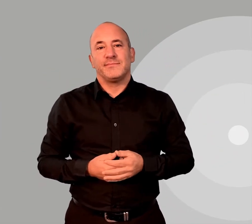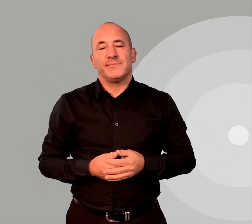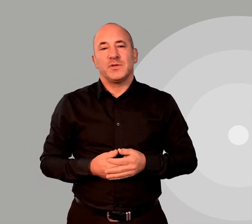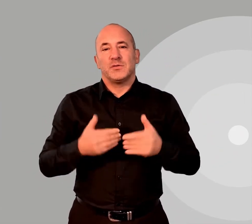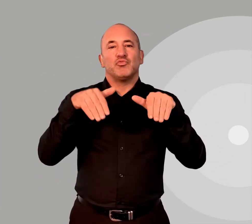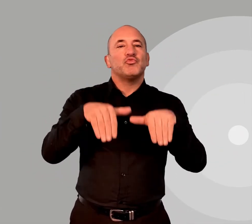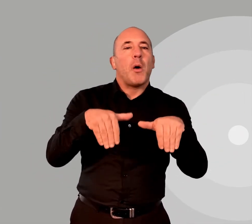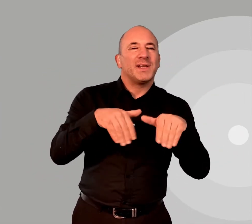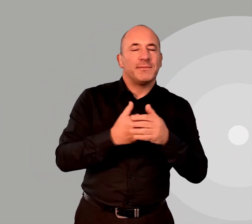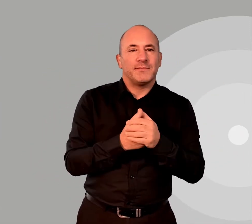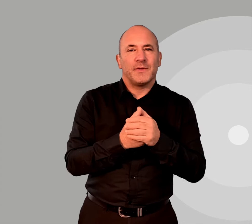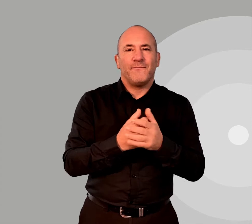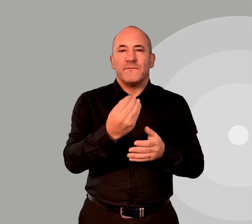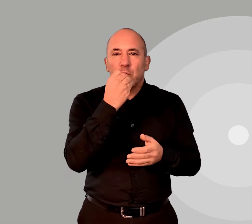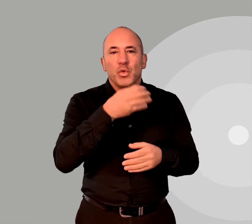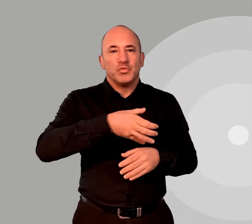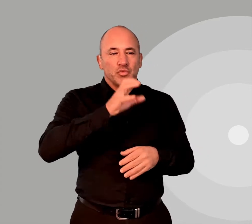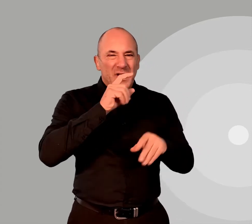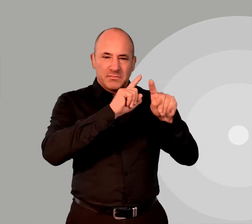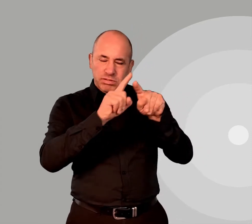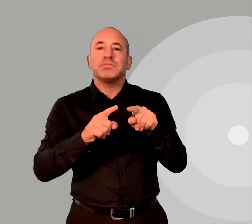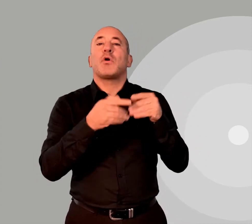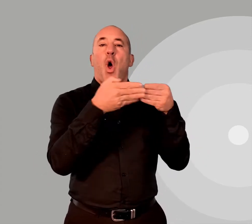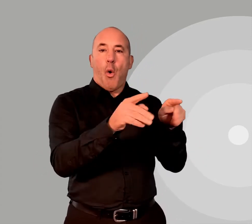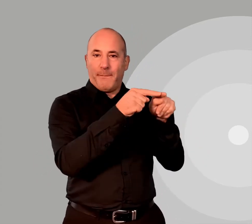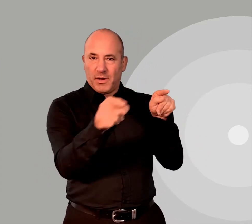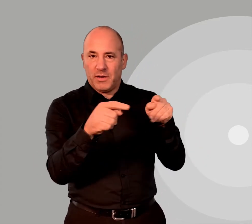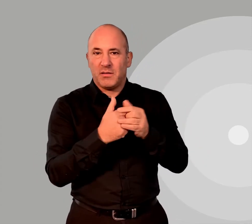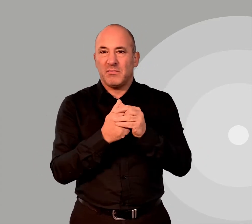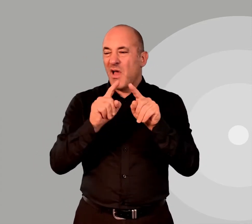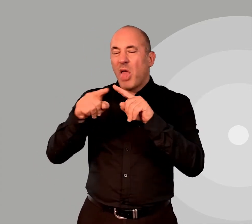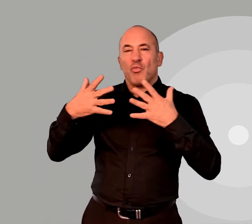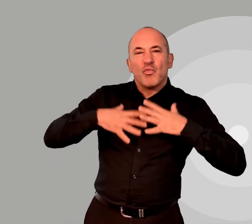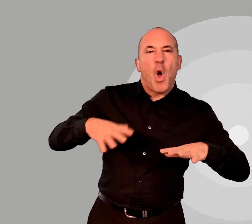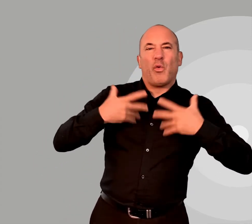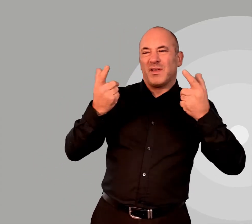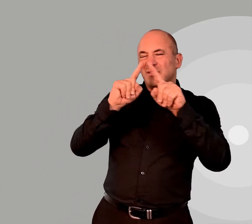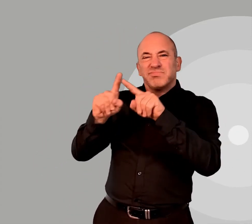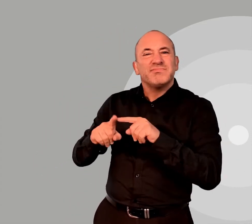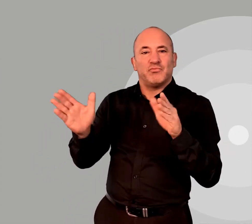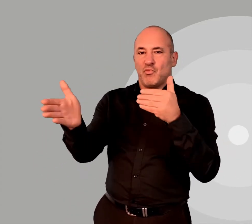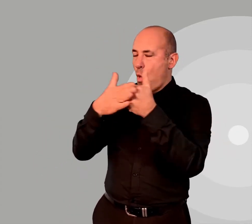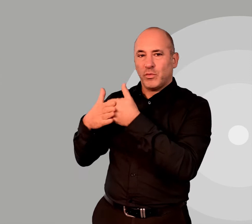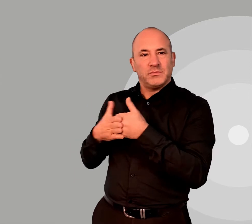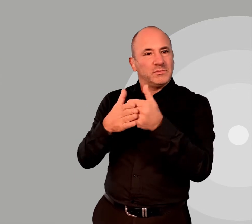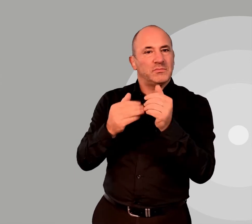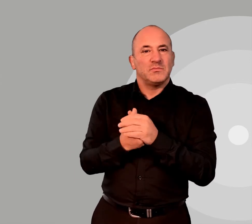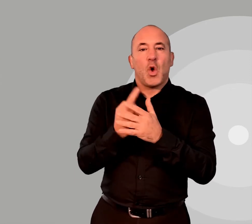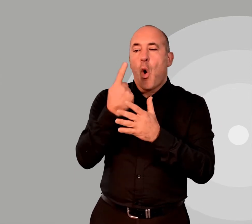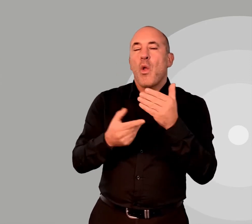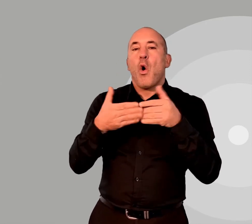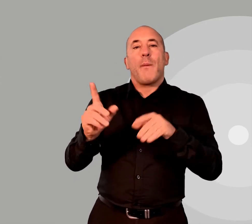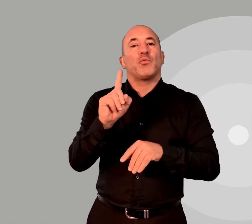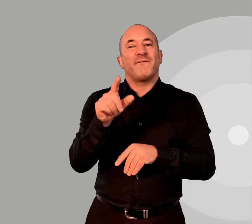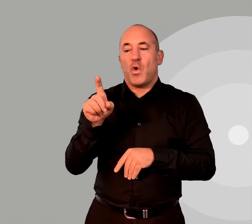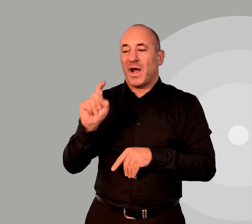Retail. Essential shops can open. Non-essential retail must close and can